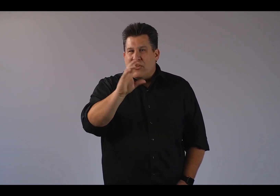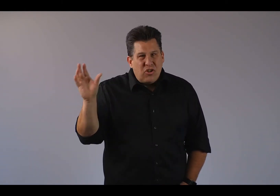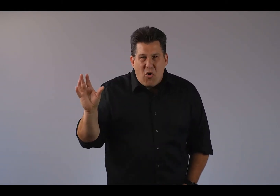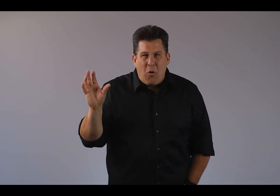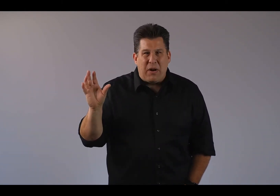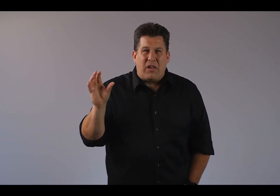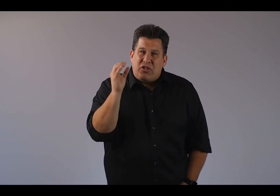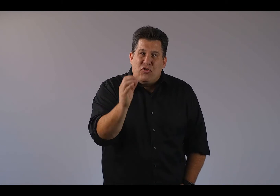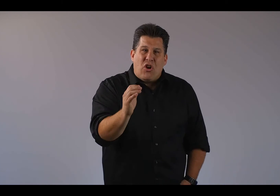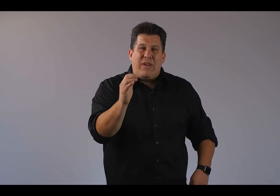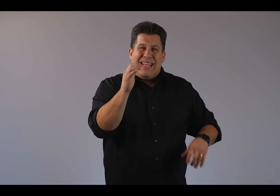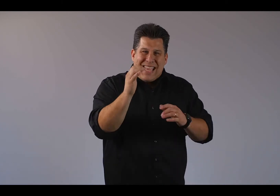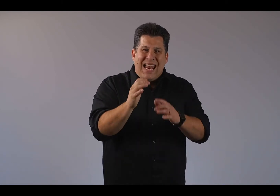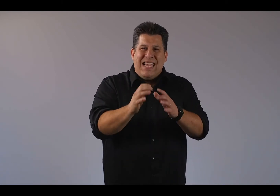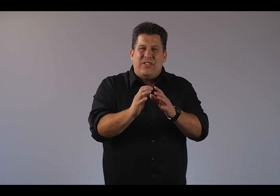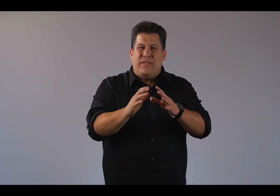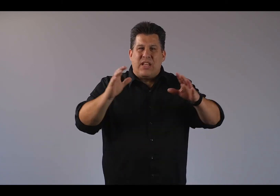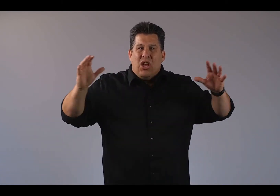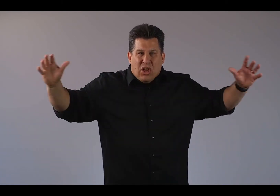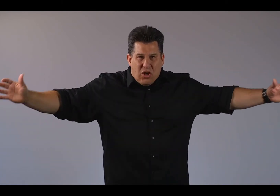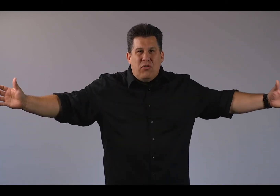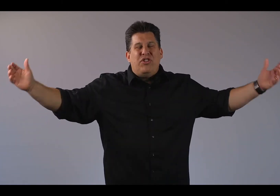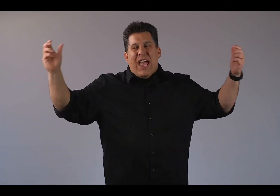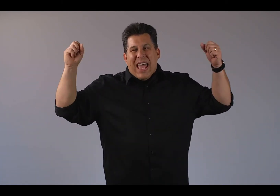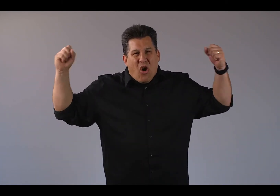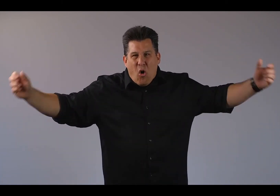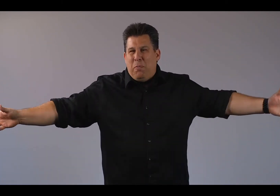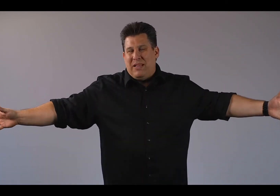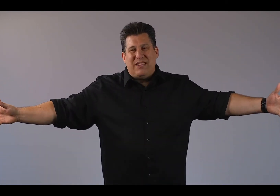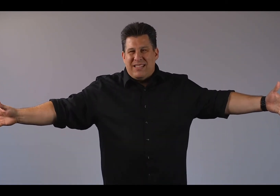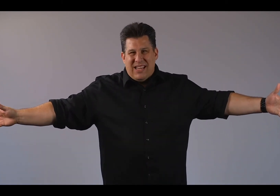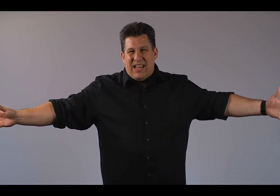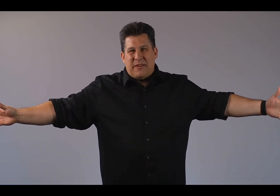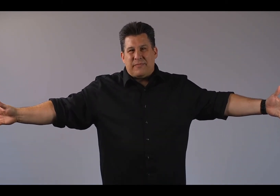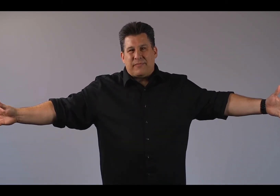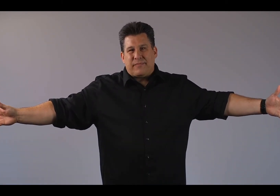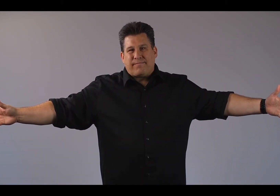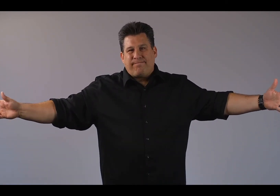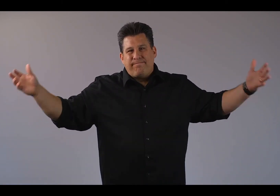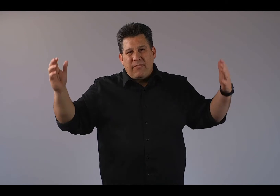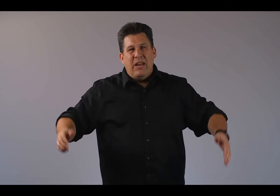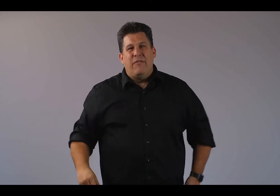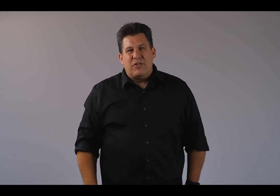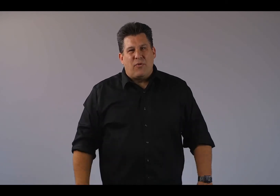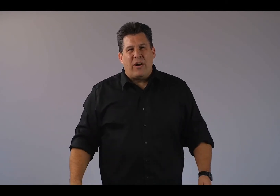there's no hope at all. And so Jonah is heading into this huge and hopeless city. And in verse 4,